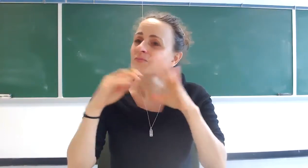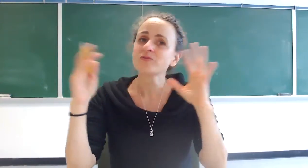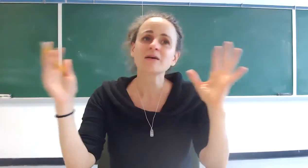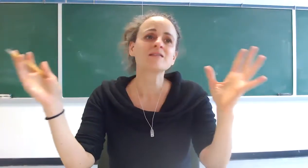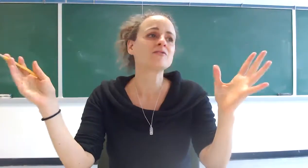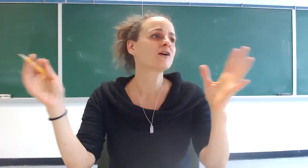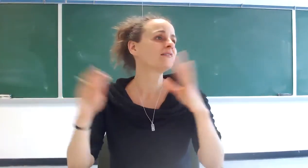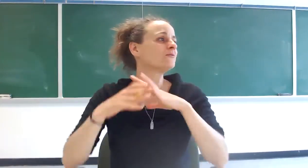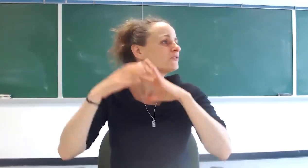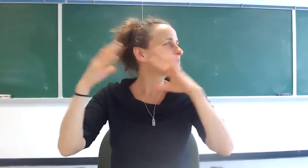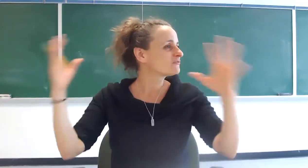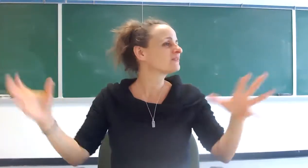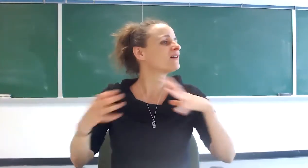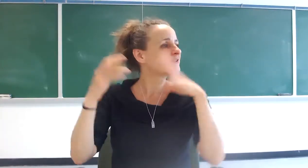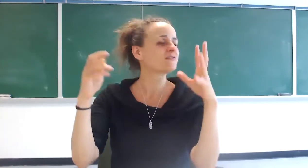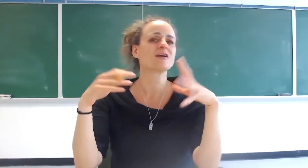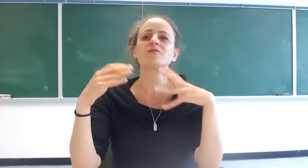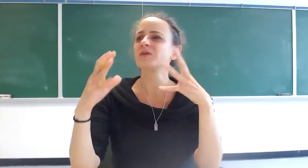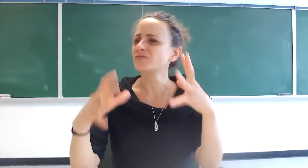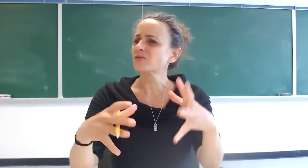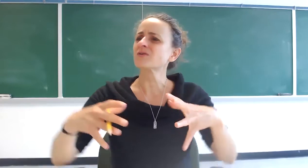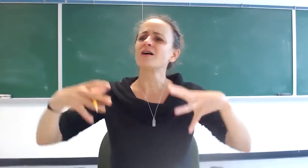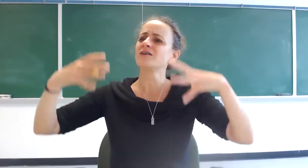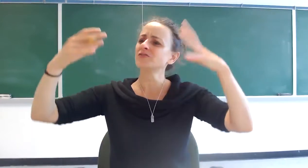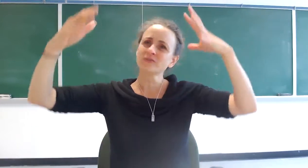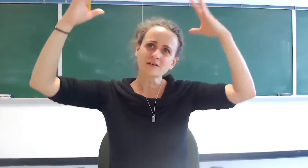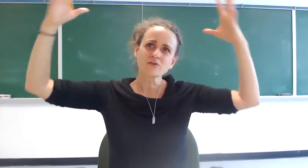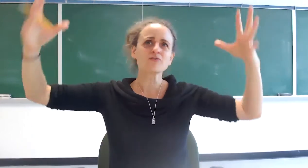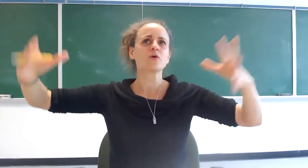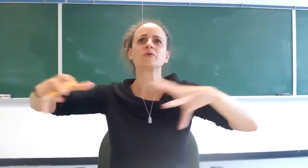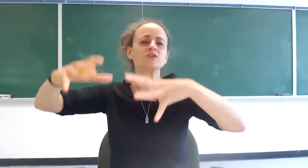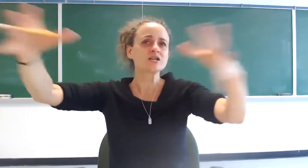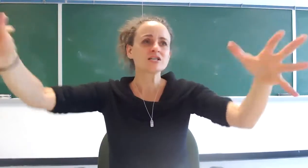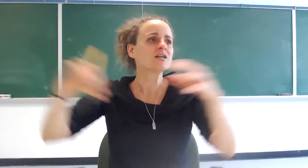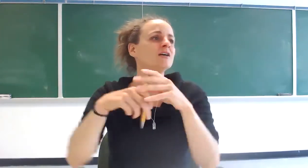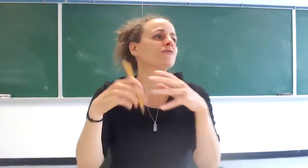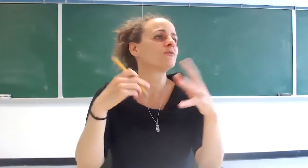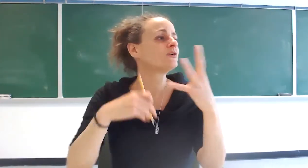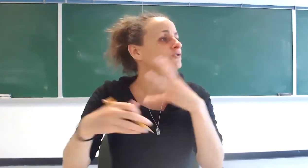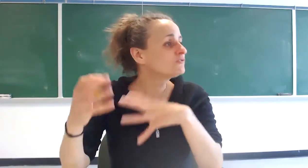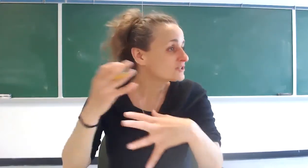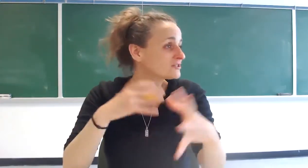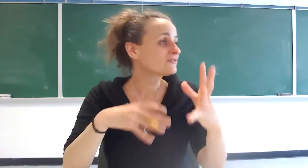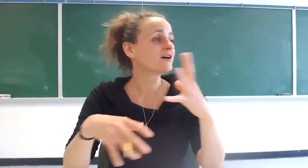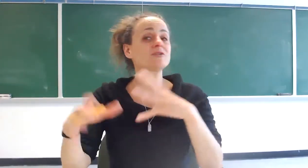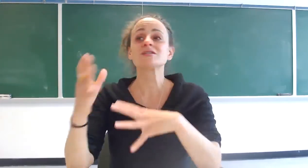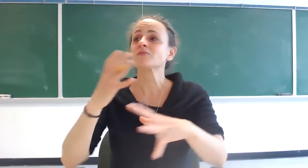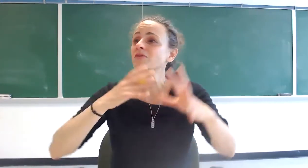perspective of God than what we've been taught to become a patriarchal God you know sitting on a throne and judging if you want a new vision of God which is more